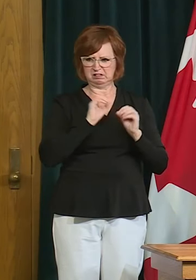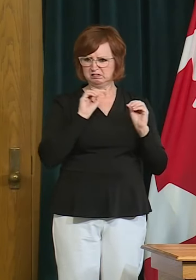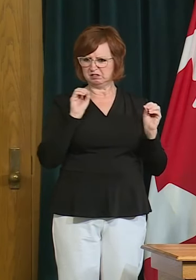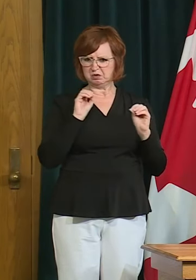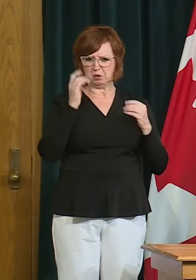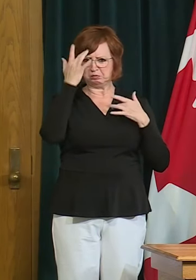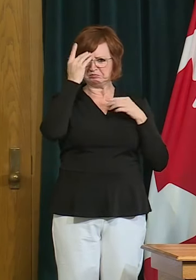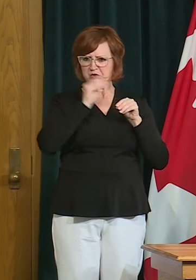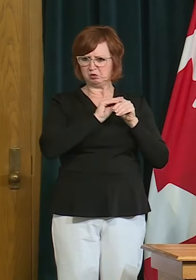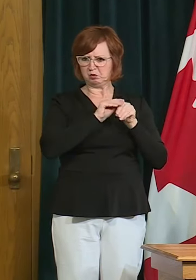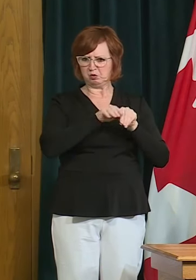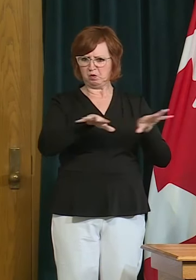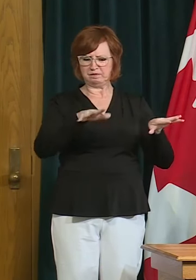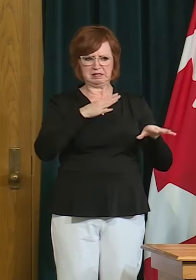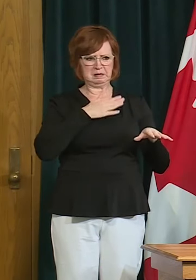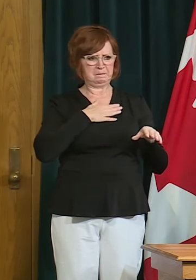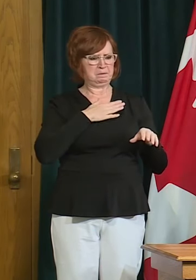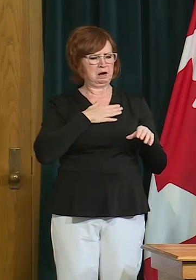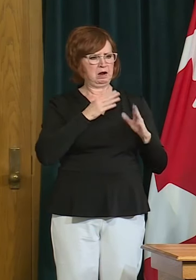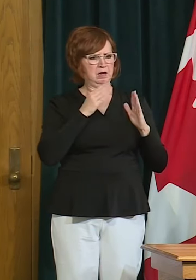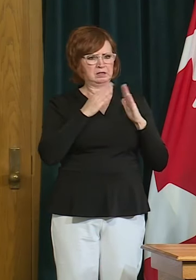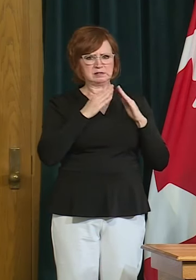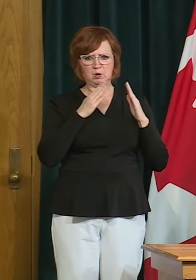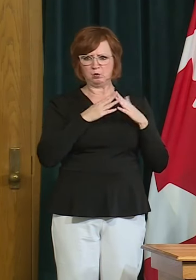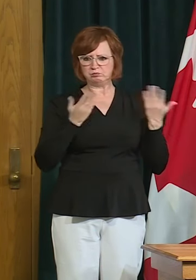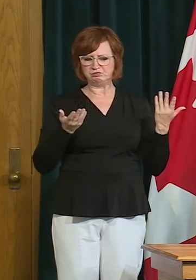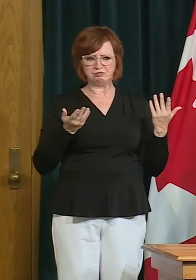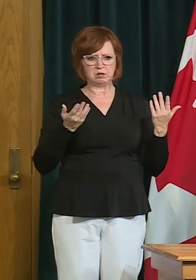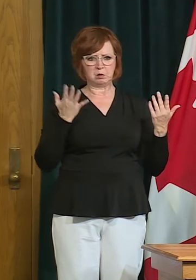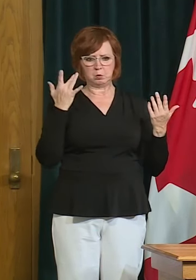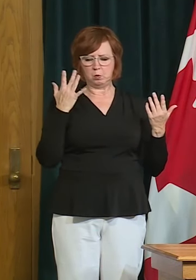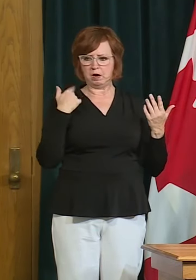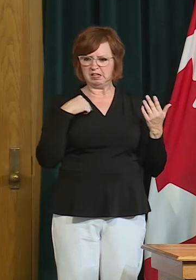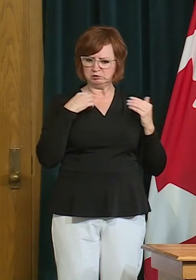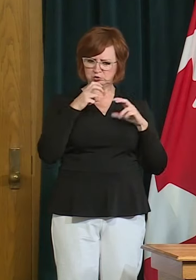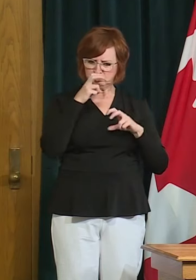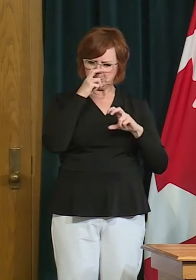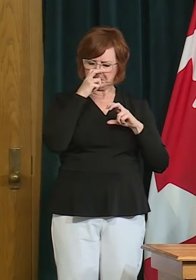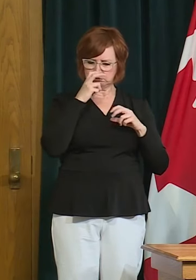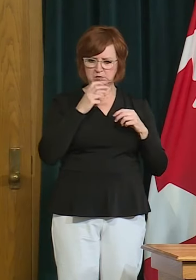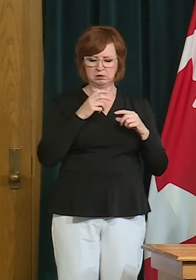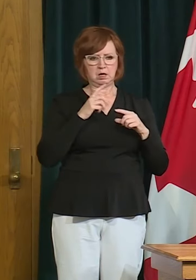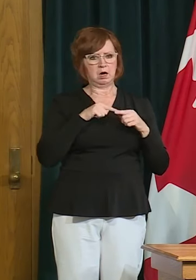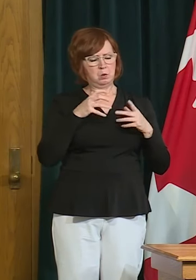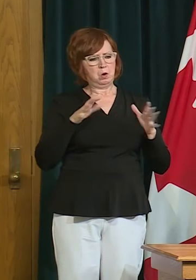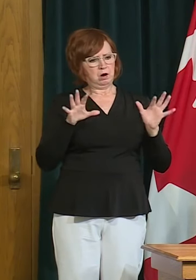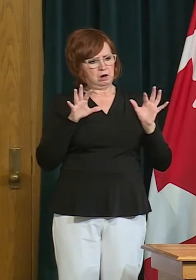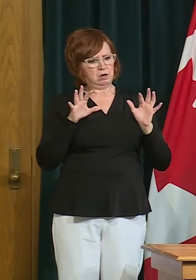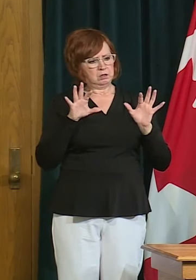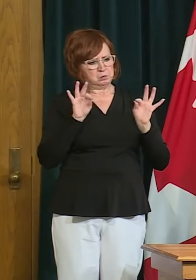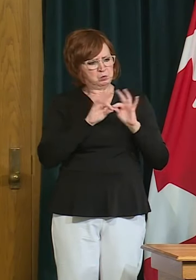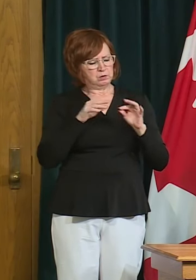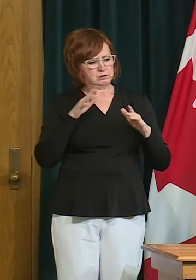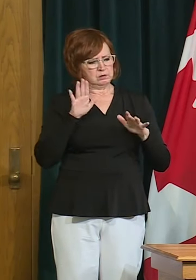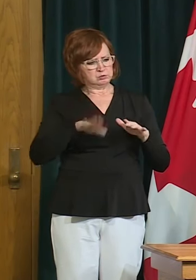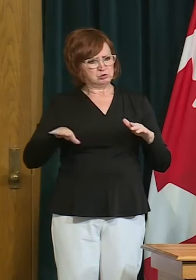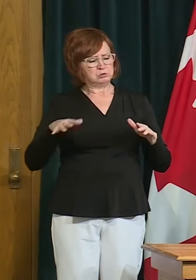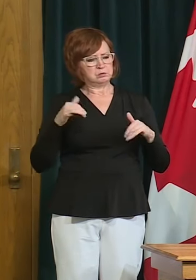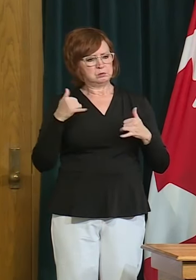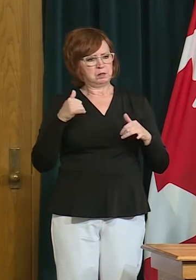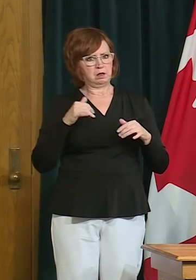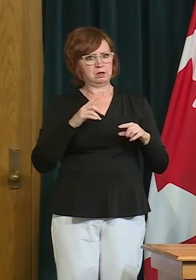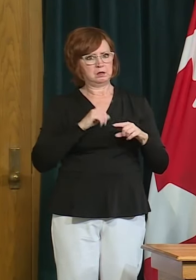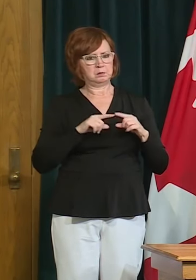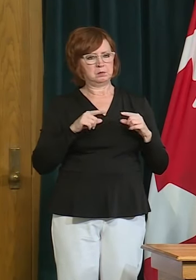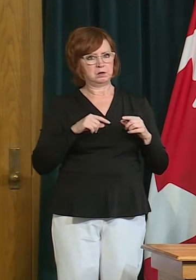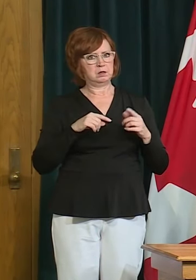their kids to have some activities that uh they need to have obviously so can you better explain why playgrounds